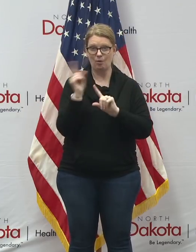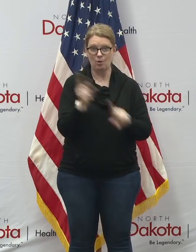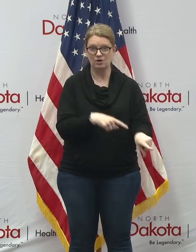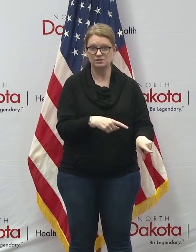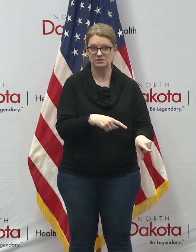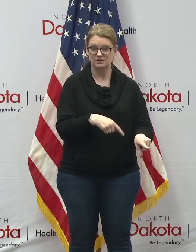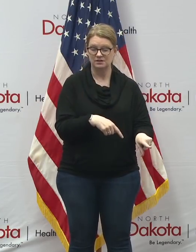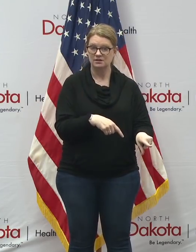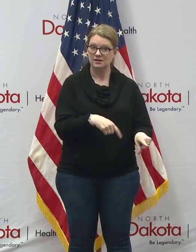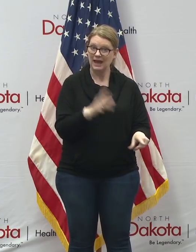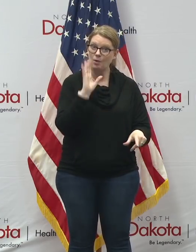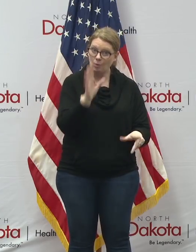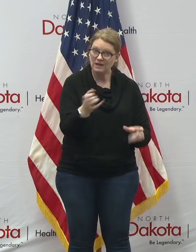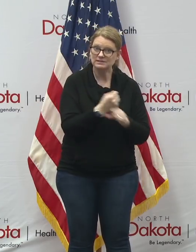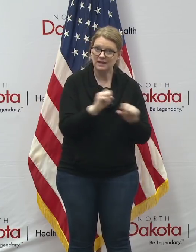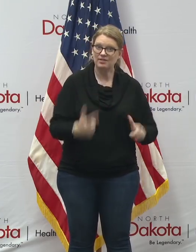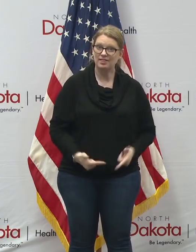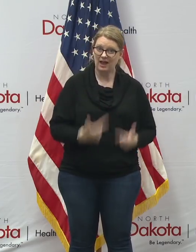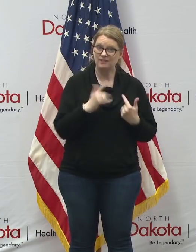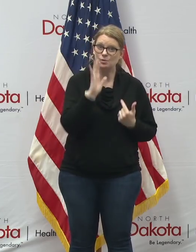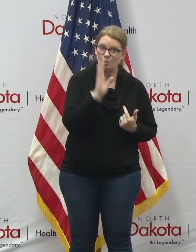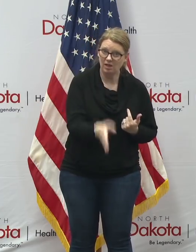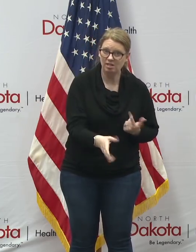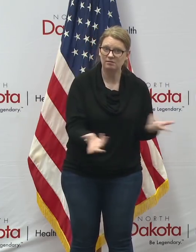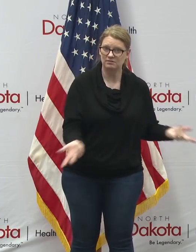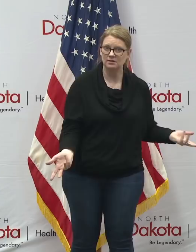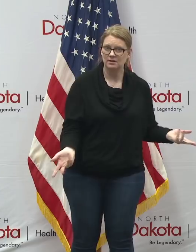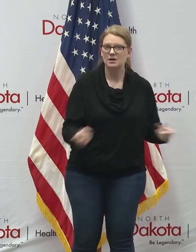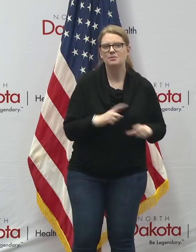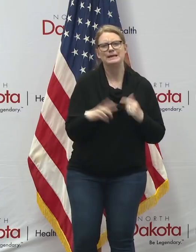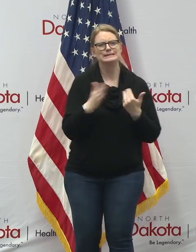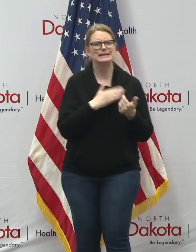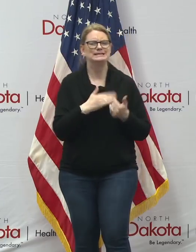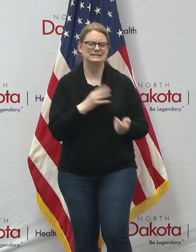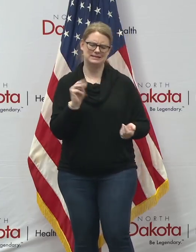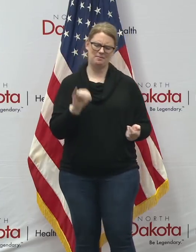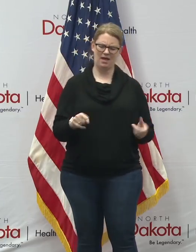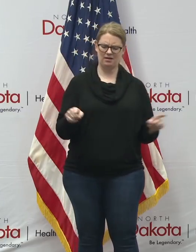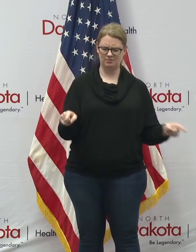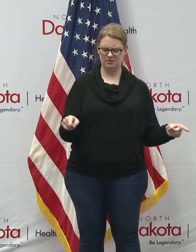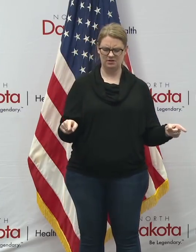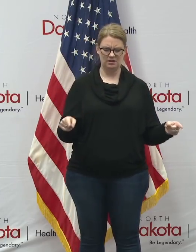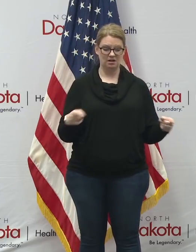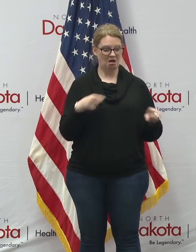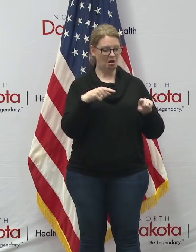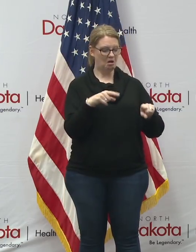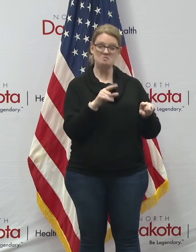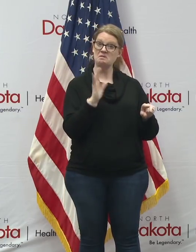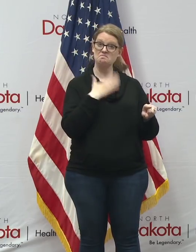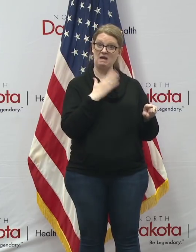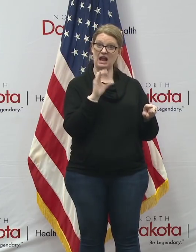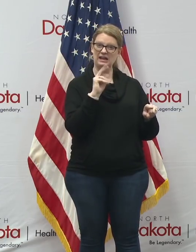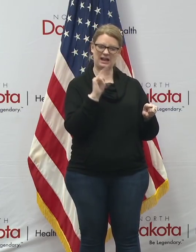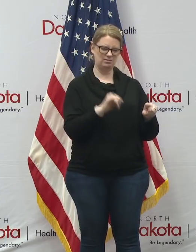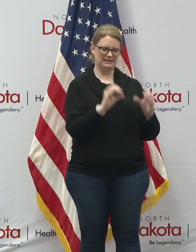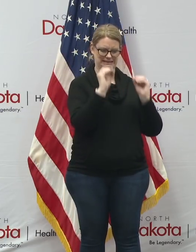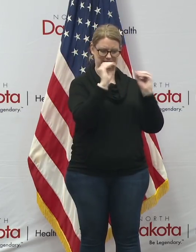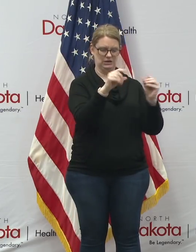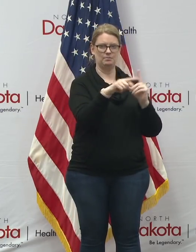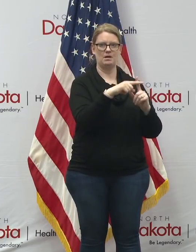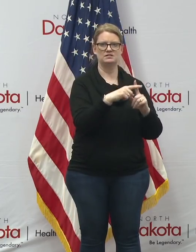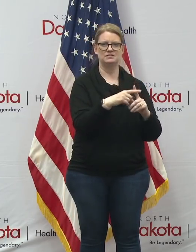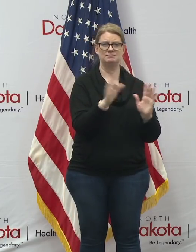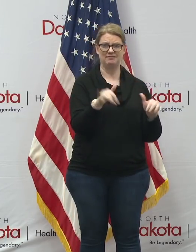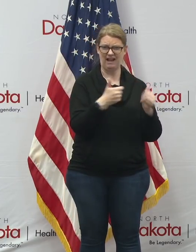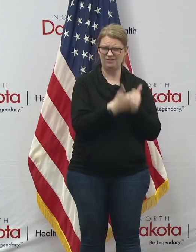save lives but i i do think it's easy to to look at a map and go say hey we don't have any positives in our county uh the rules don't apply